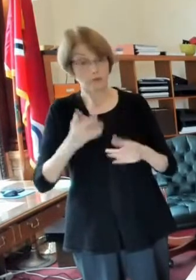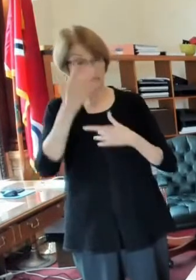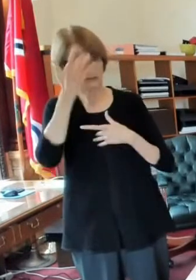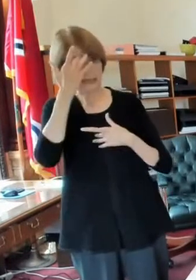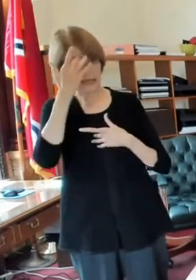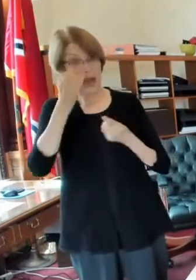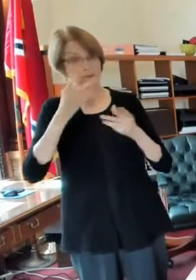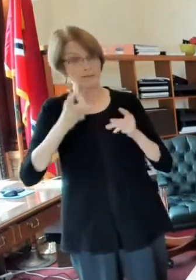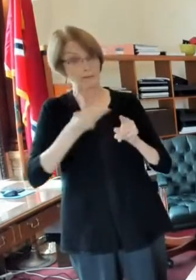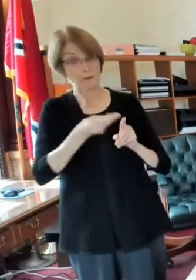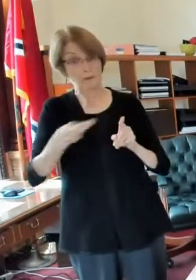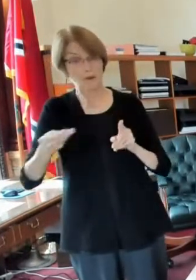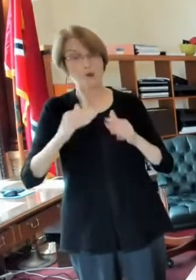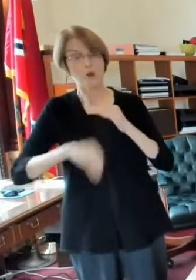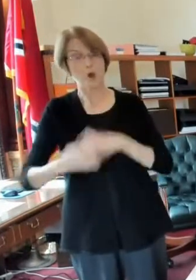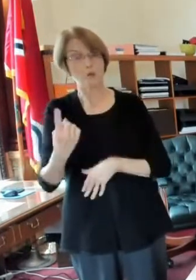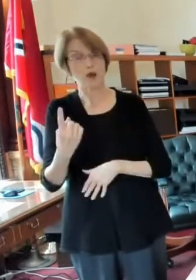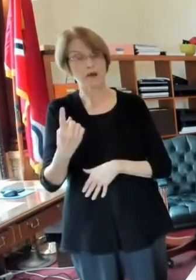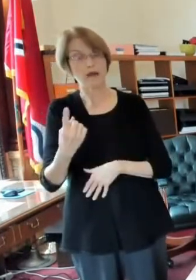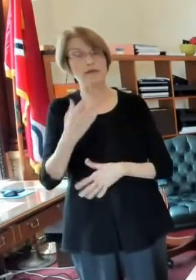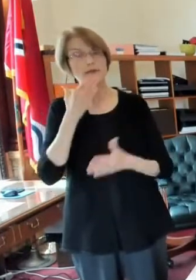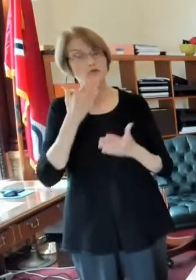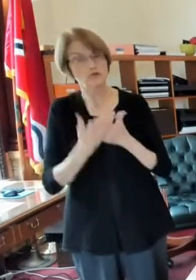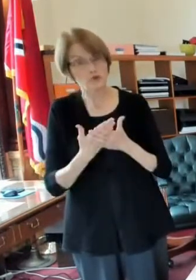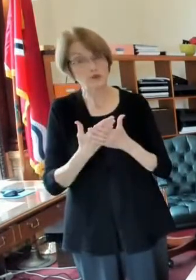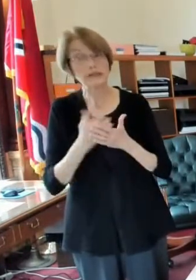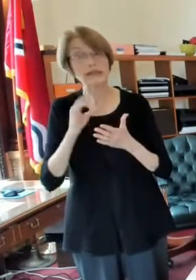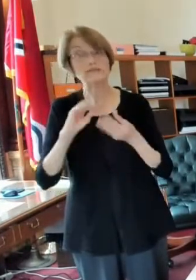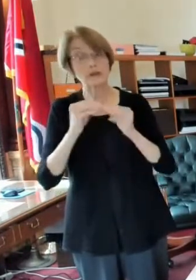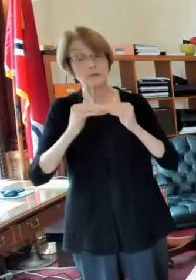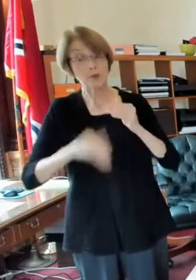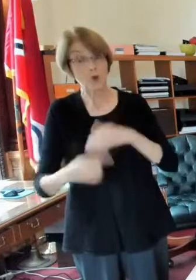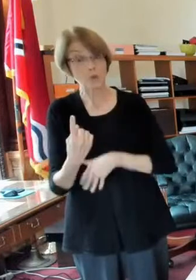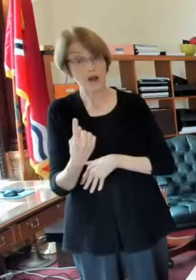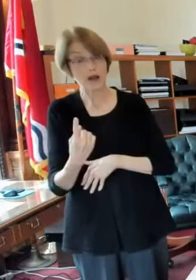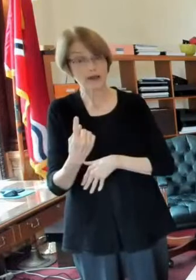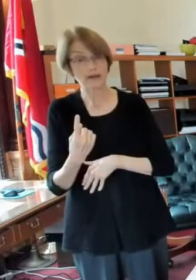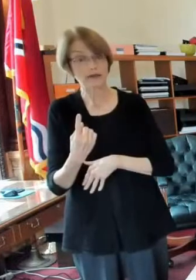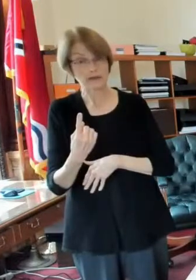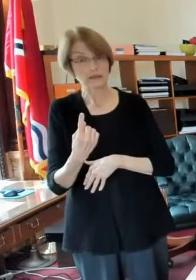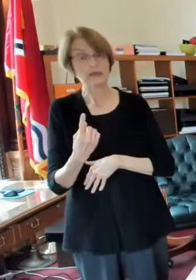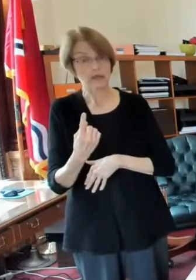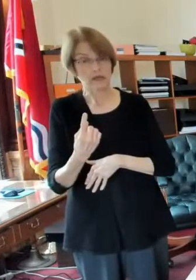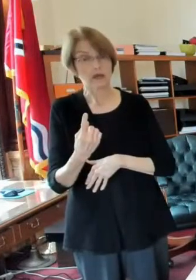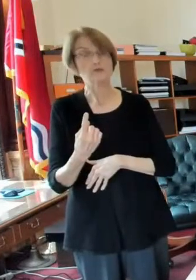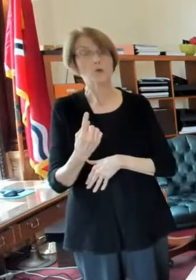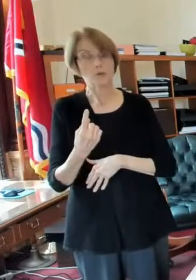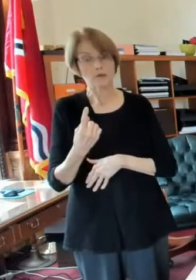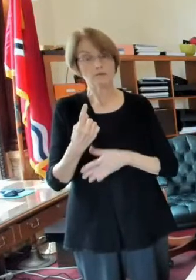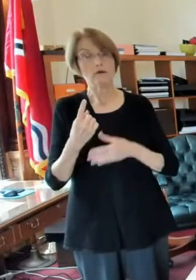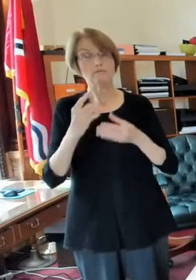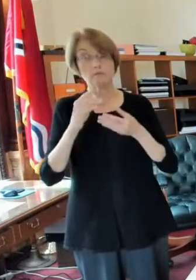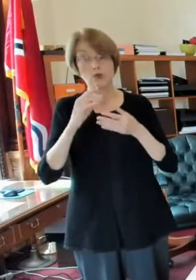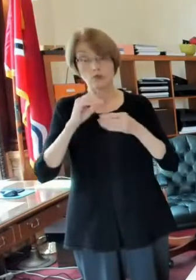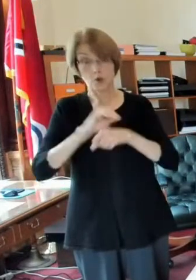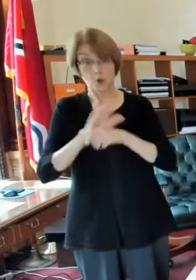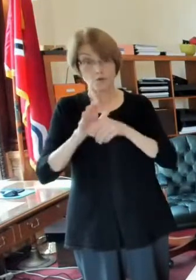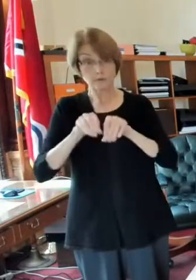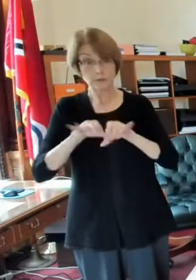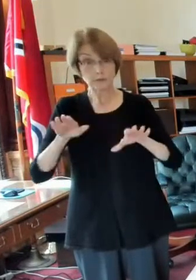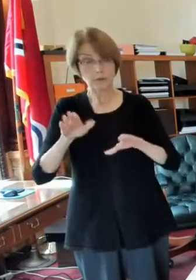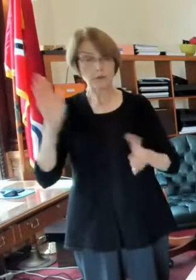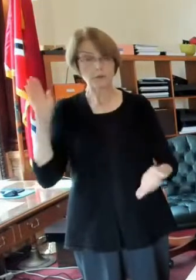good because that means your case number when it's below one the number of cases should drift down a bit